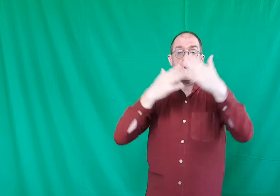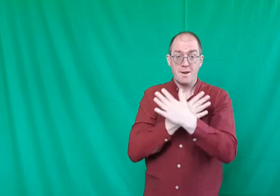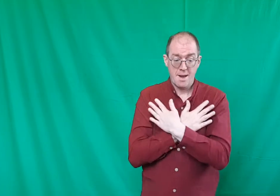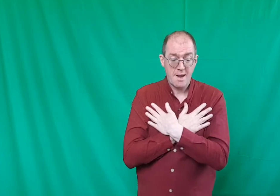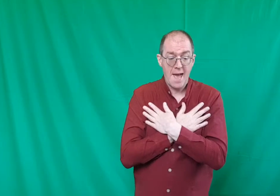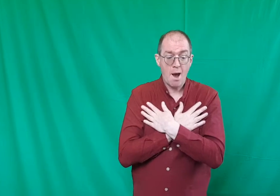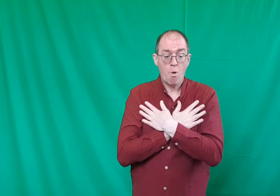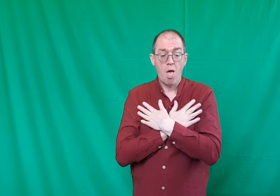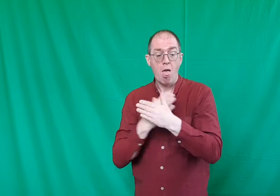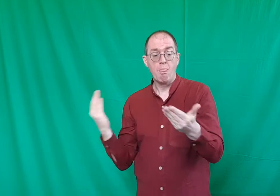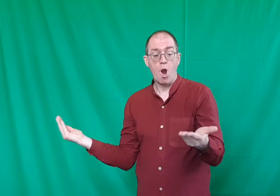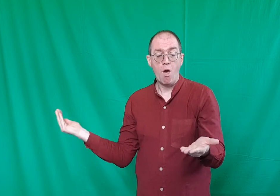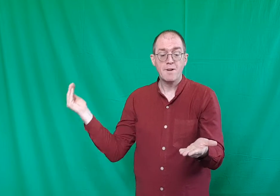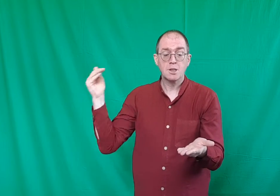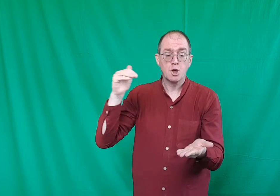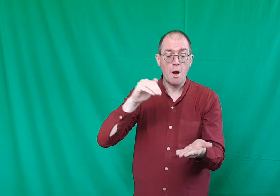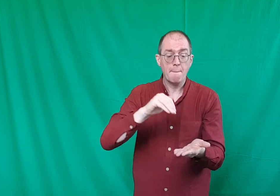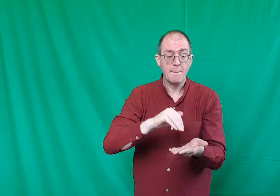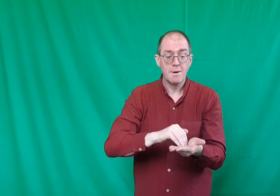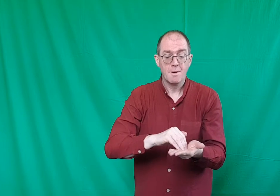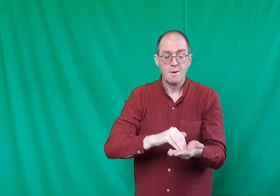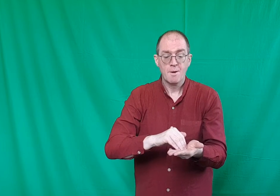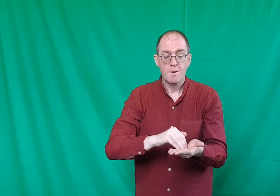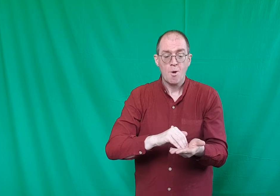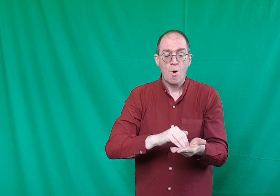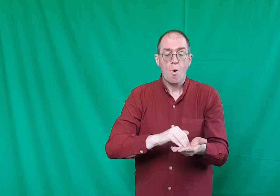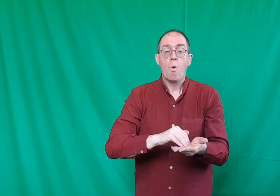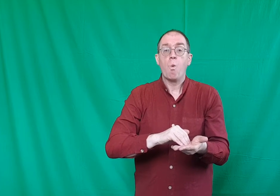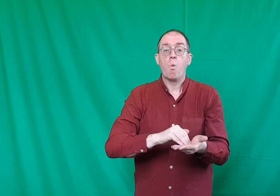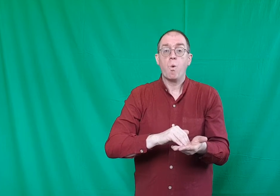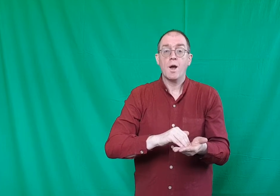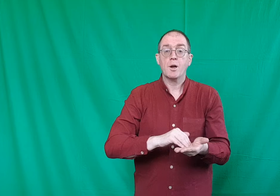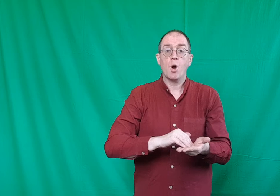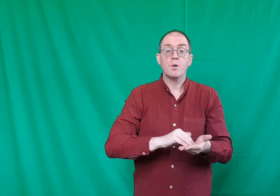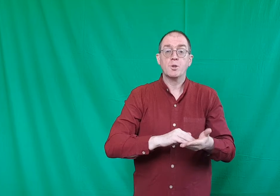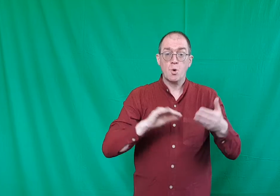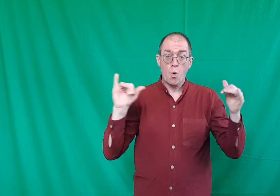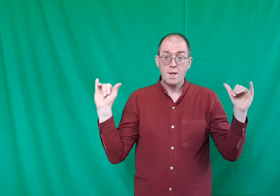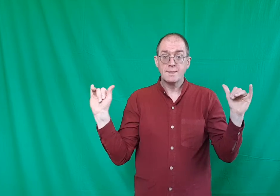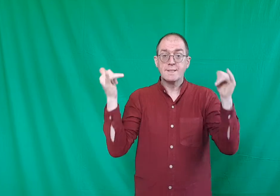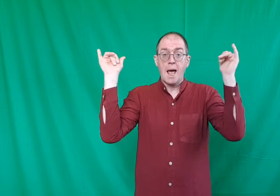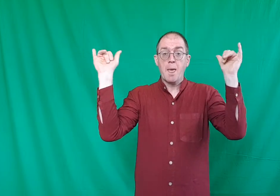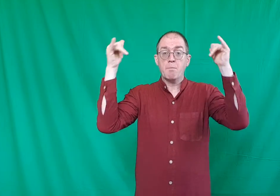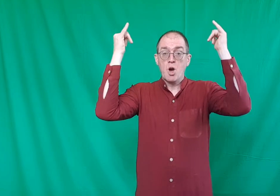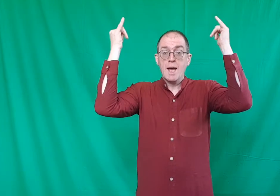Now that love has come, we're going to celebrate